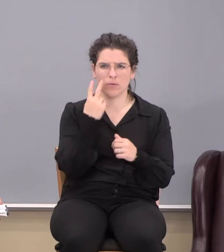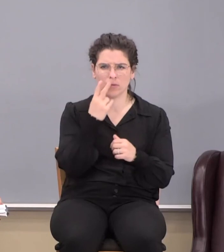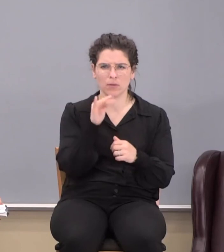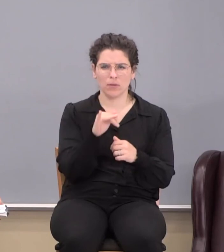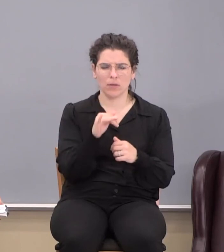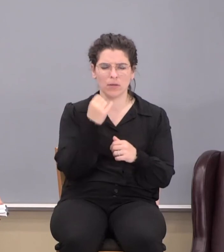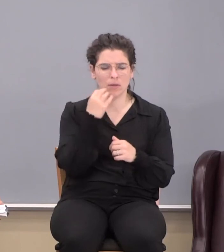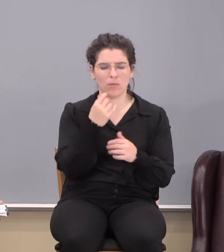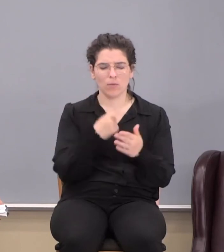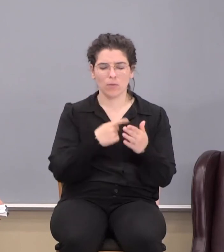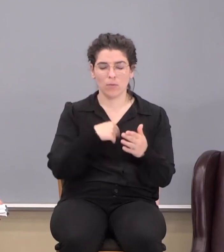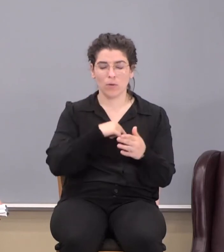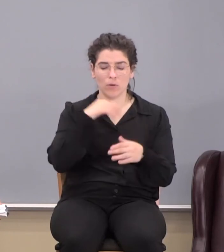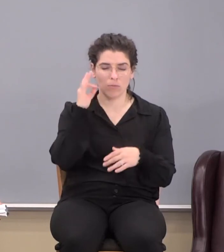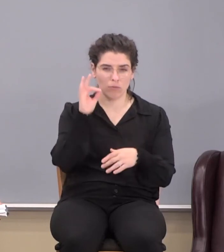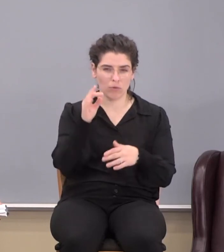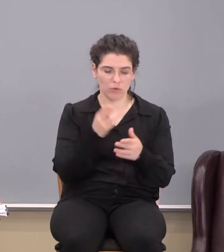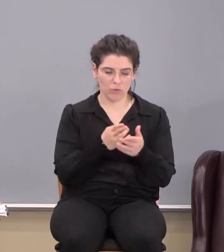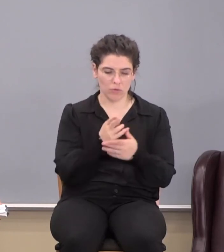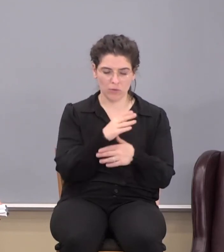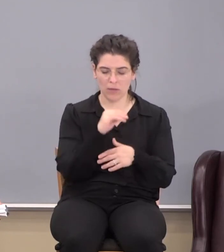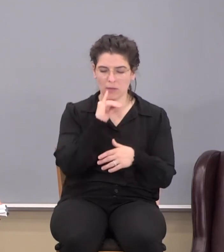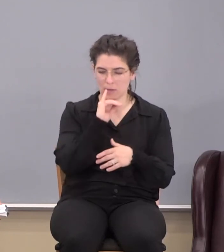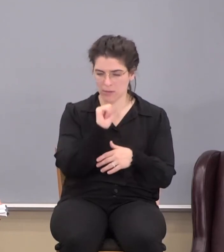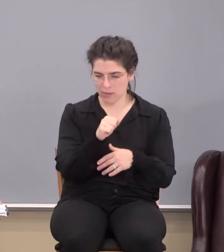If what we're preaching is the truth and it is.